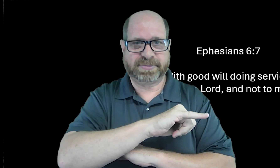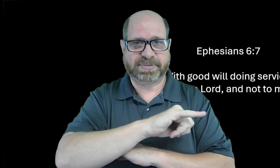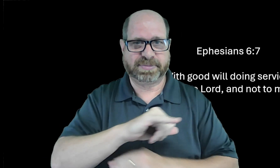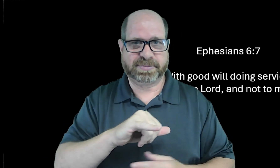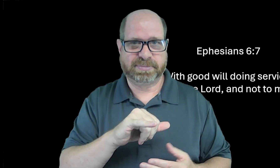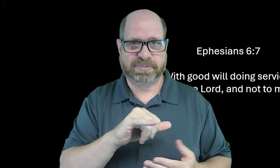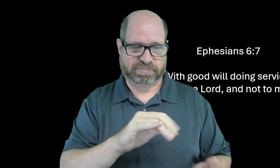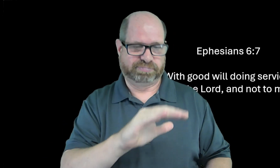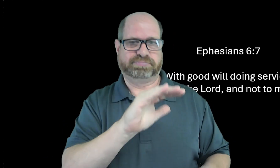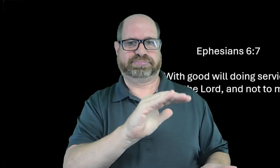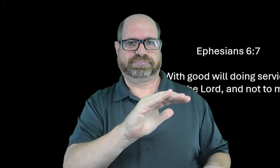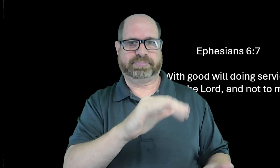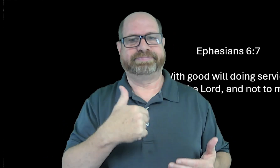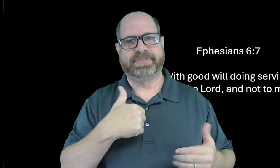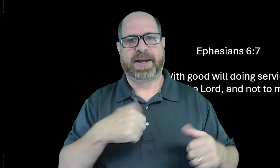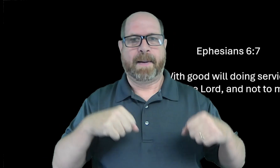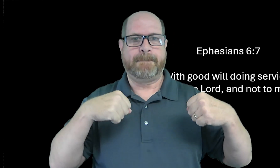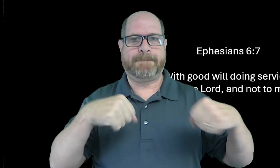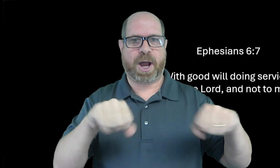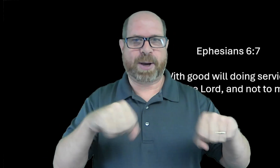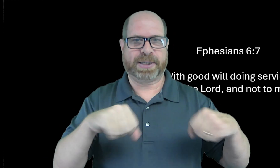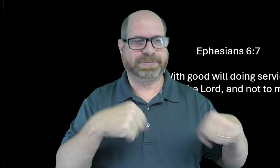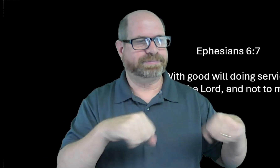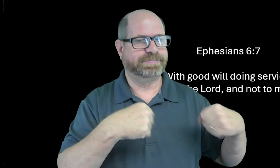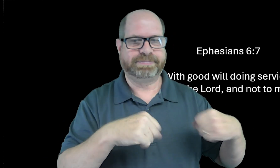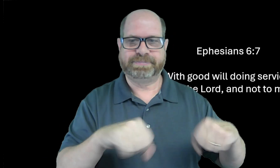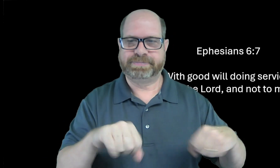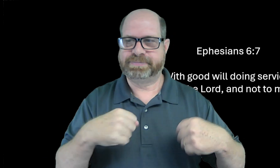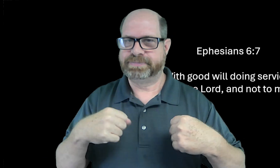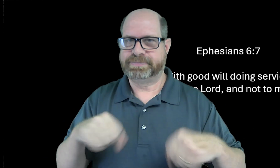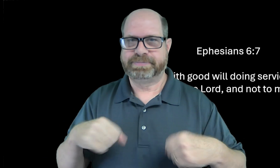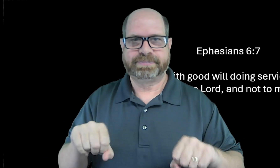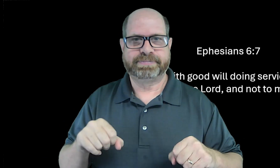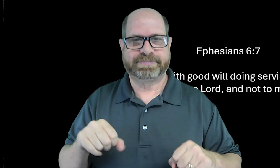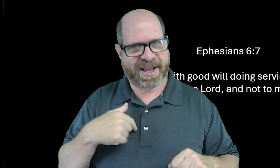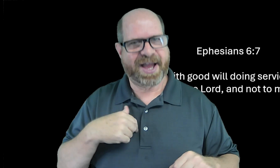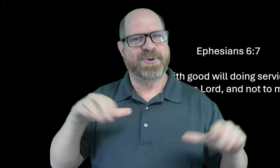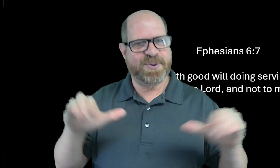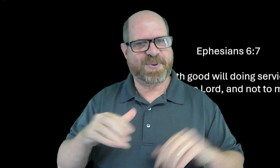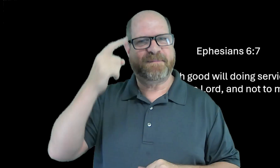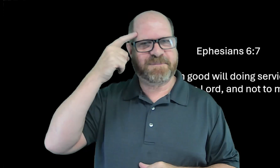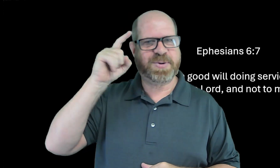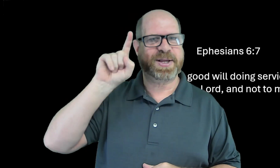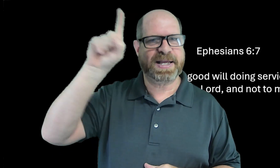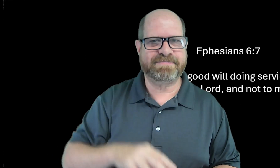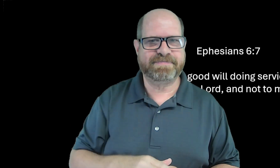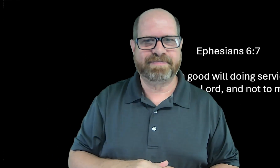like in a backyard when i'm mowing i do it for god